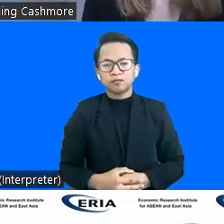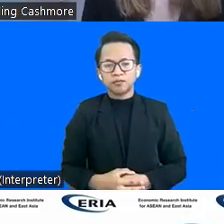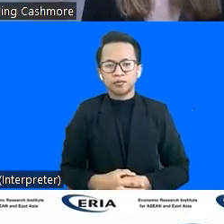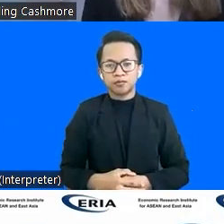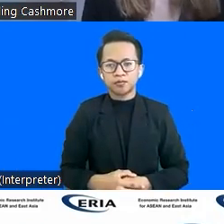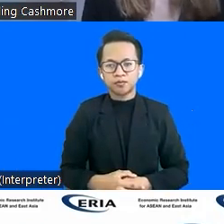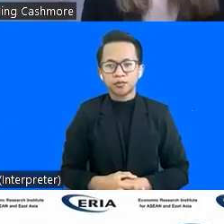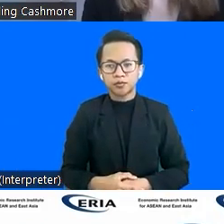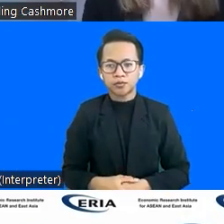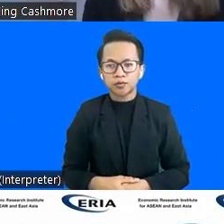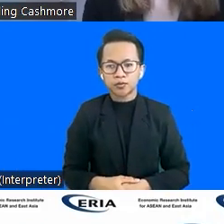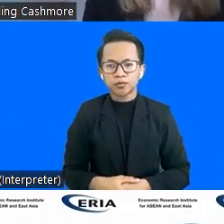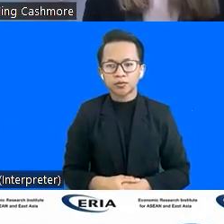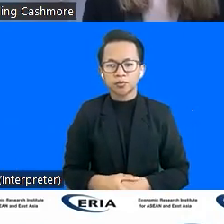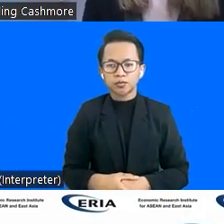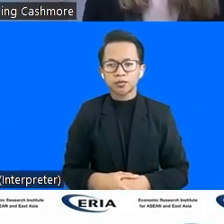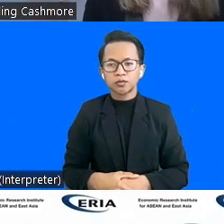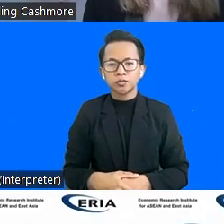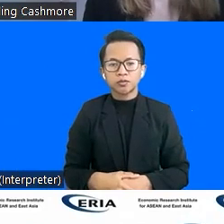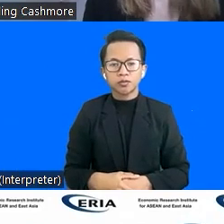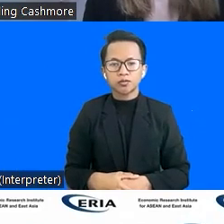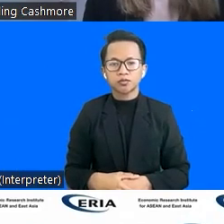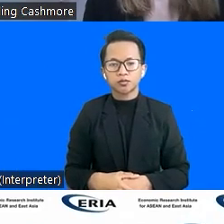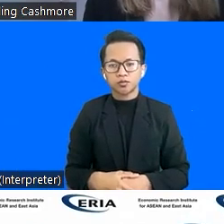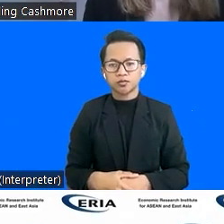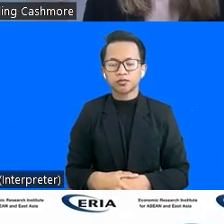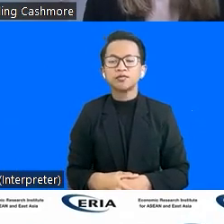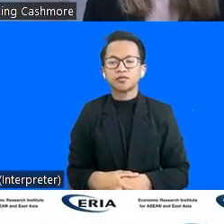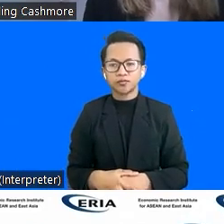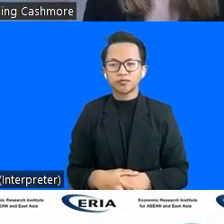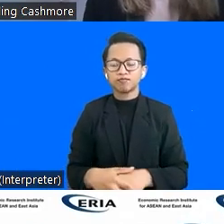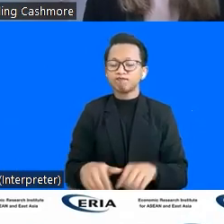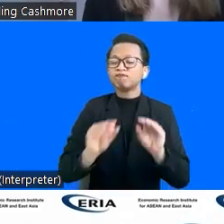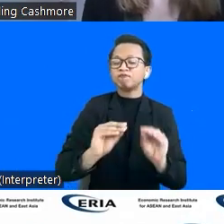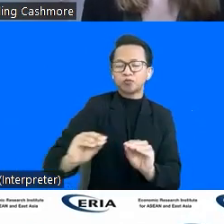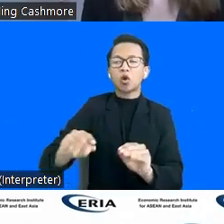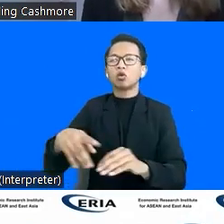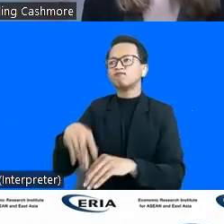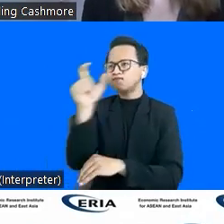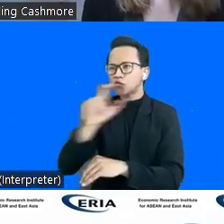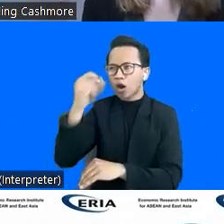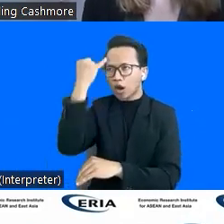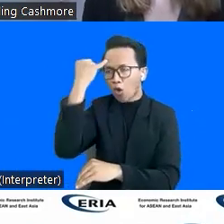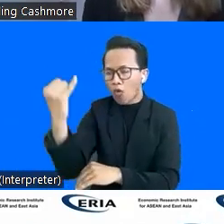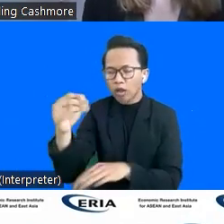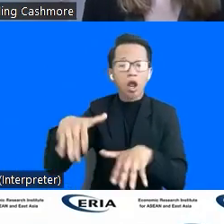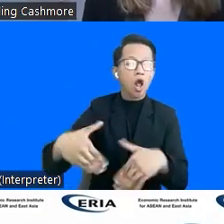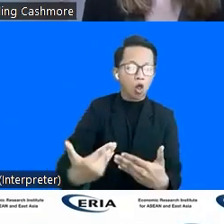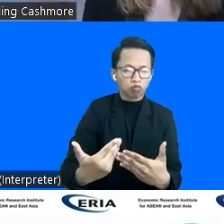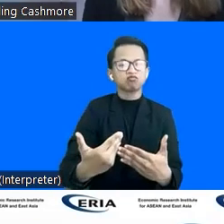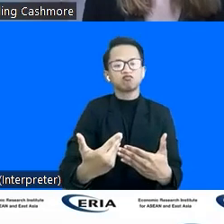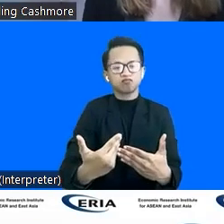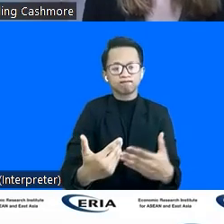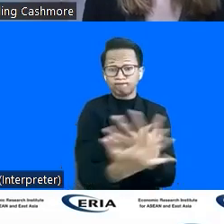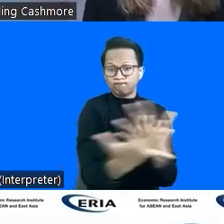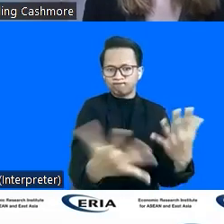Philanthropy has a real role in fostering awareness, changing attitudes and funding innovation. We also highlighted